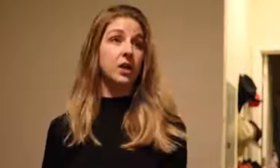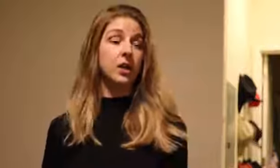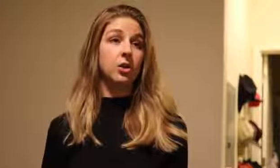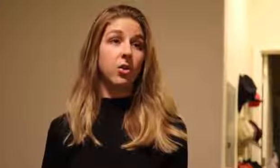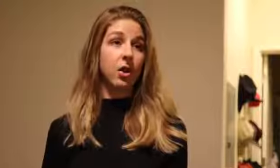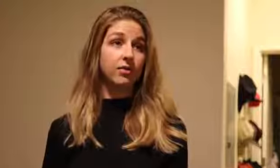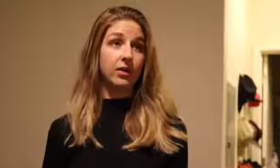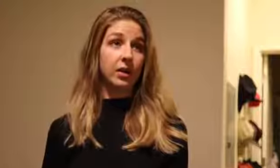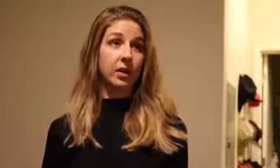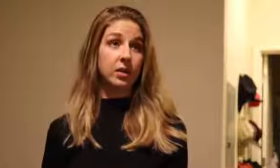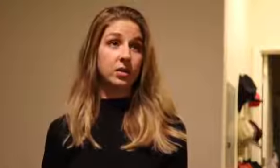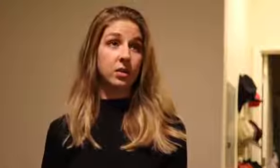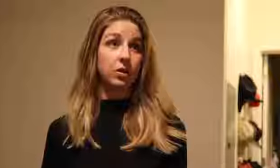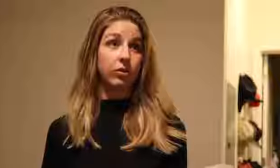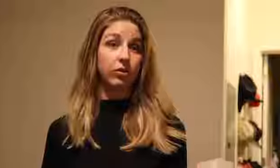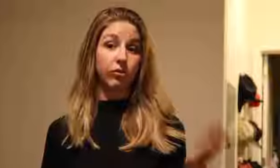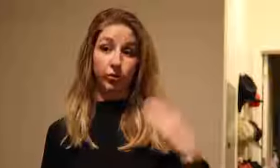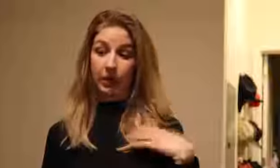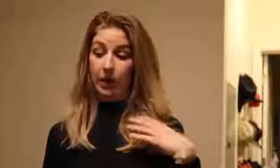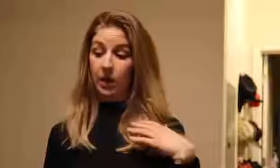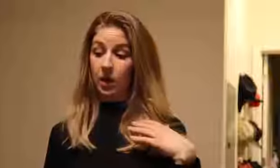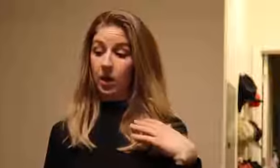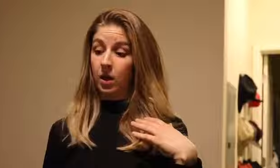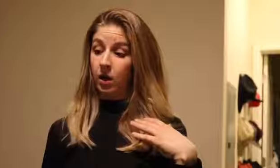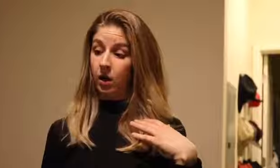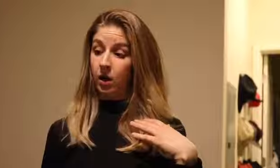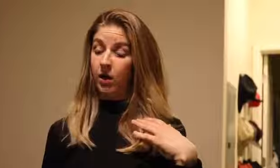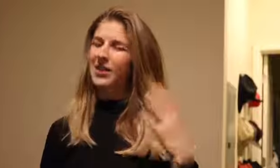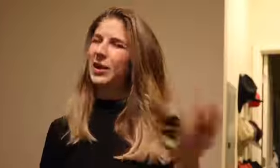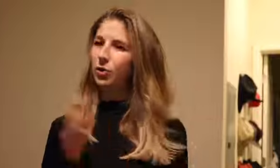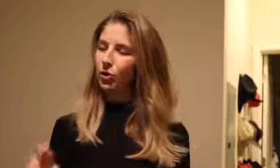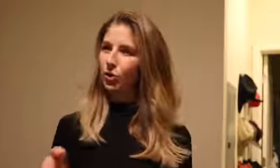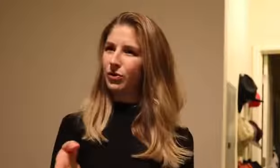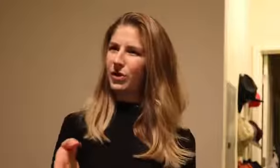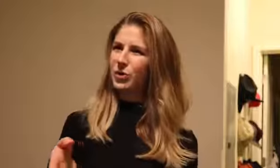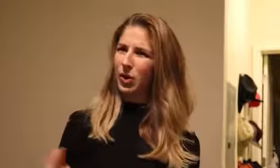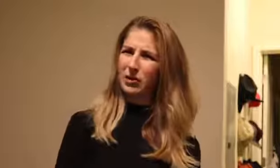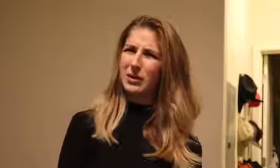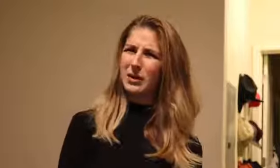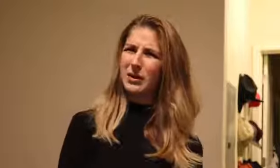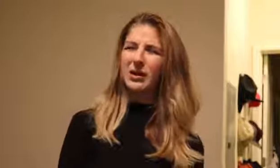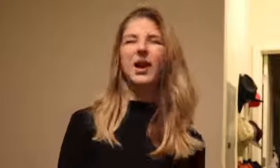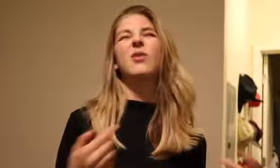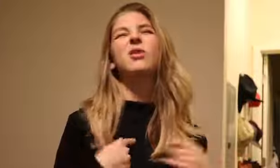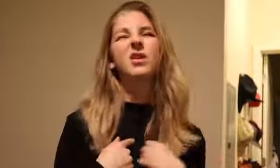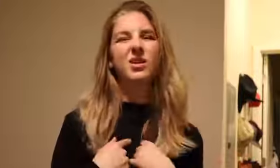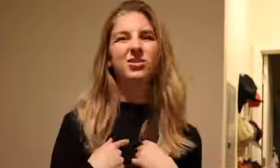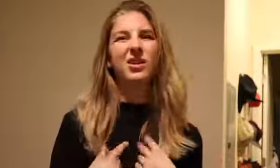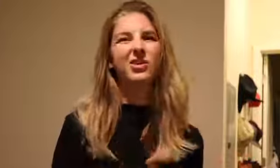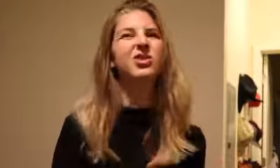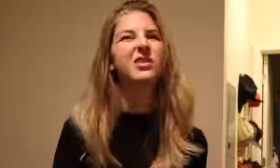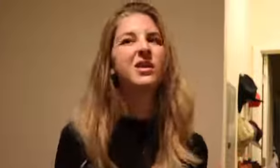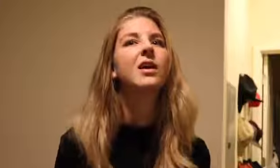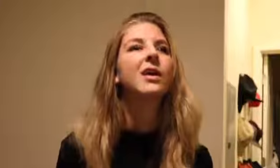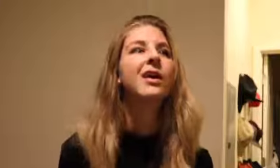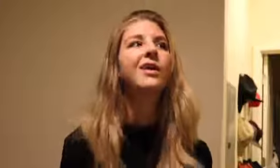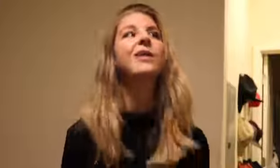no hard feelings for me uh that girl that you worked with yeah I want an introduction I